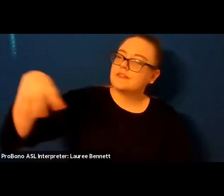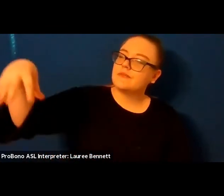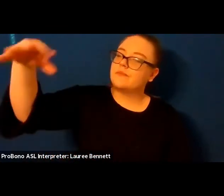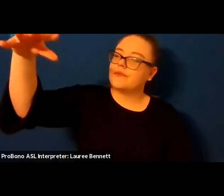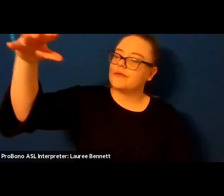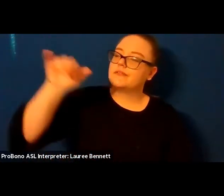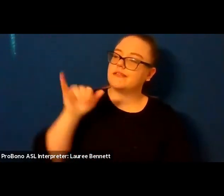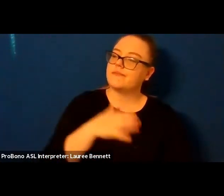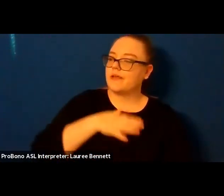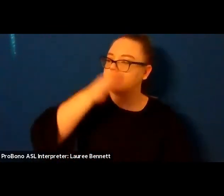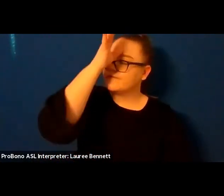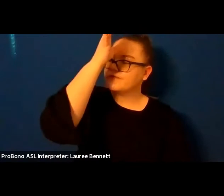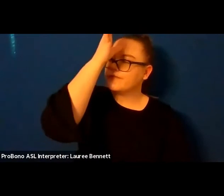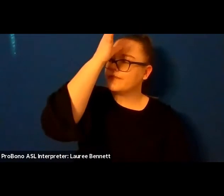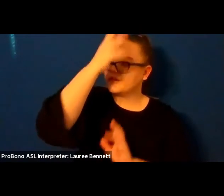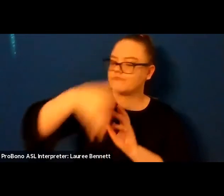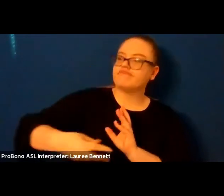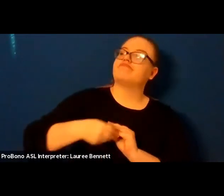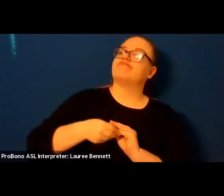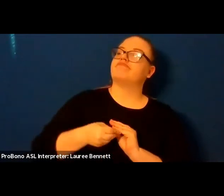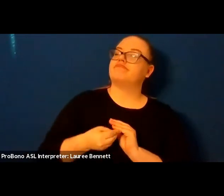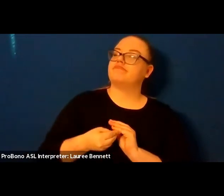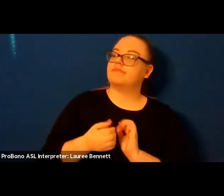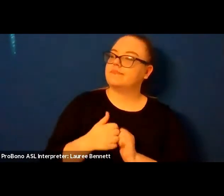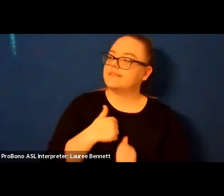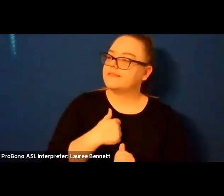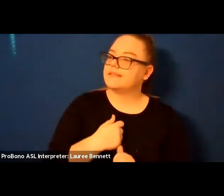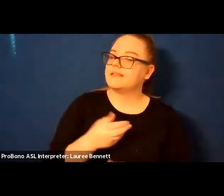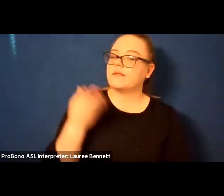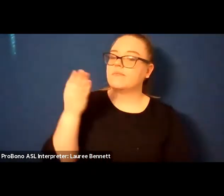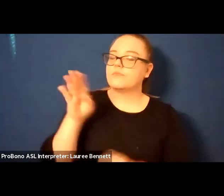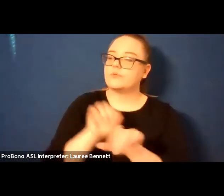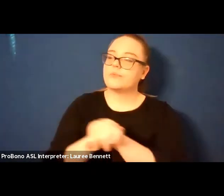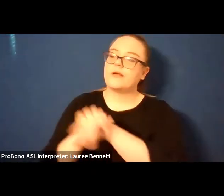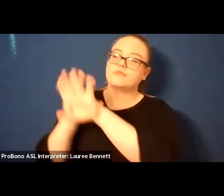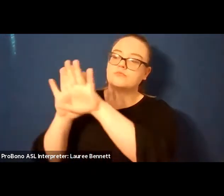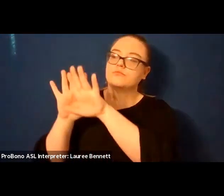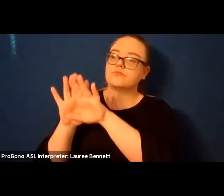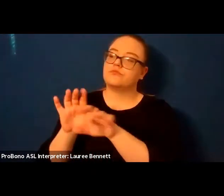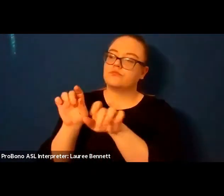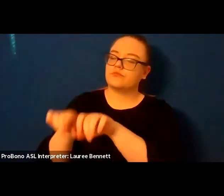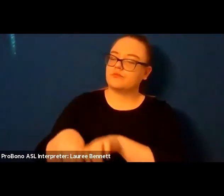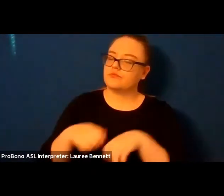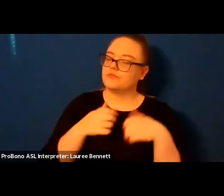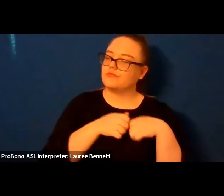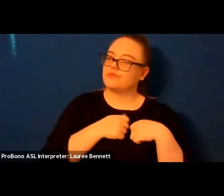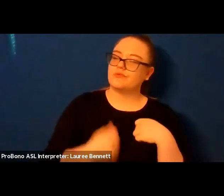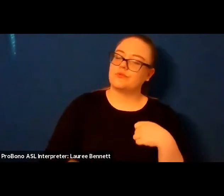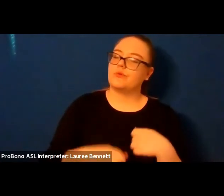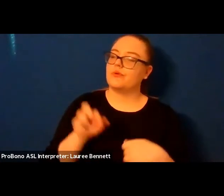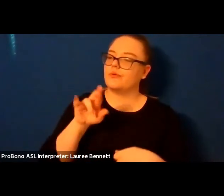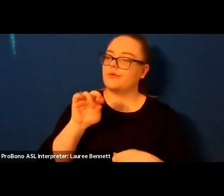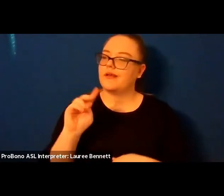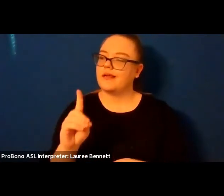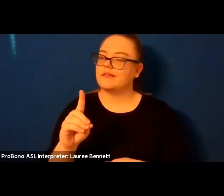slight amendment blue mountain torn rind of my heart and there in the